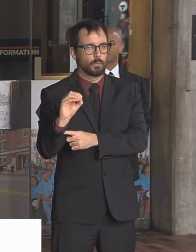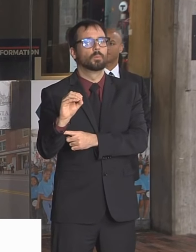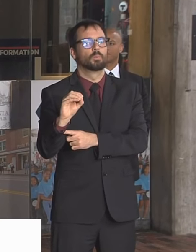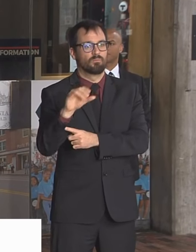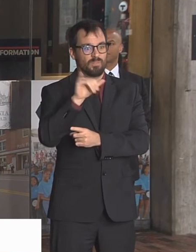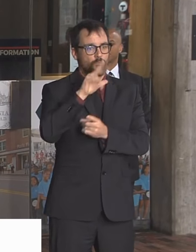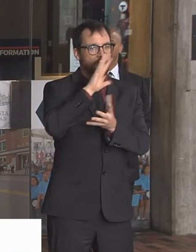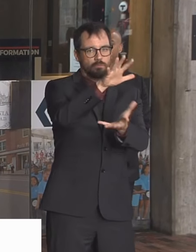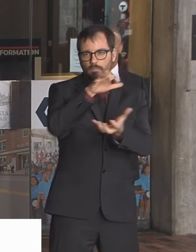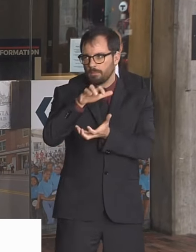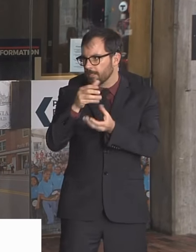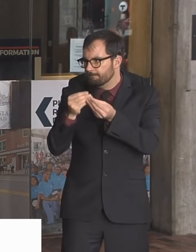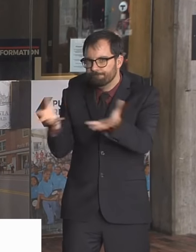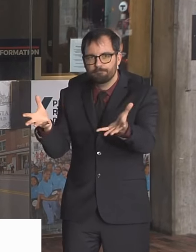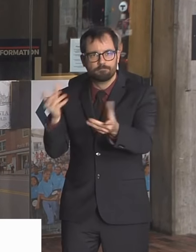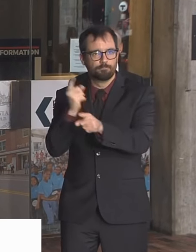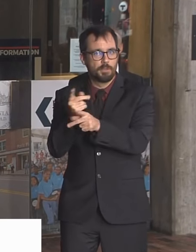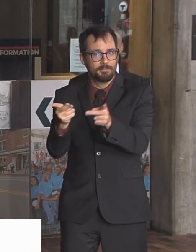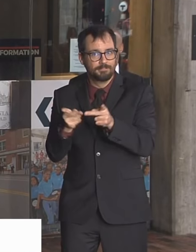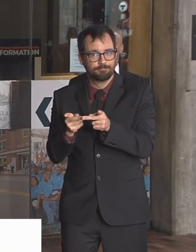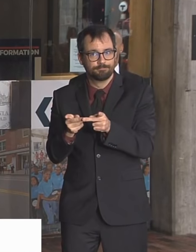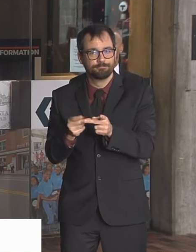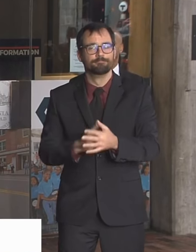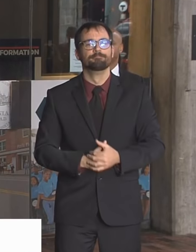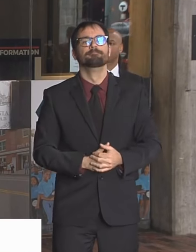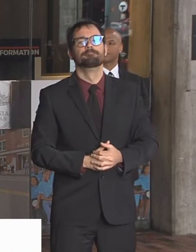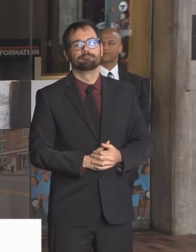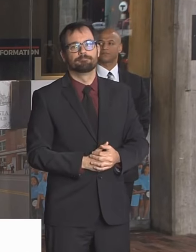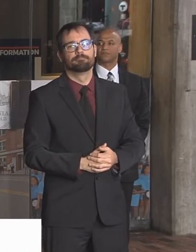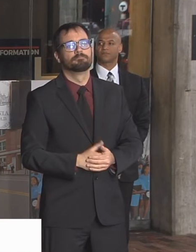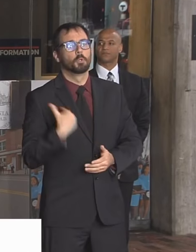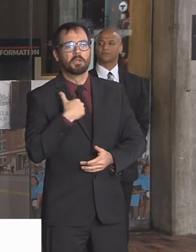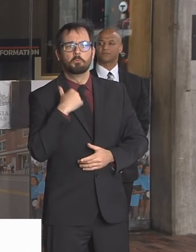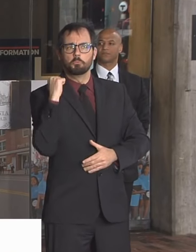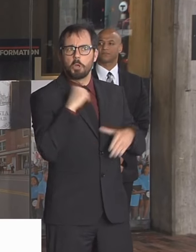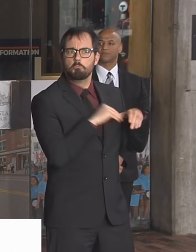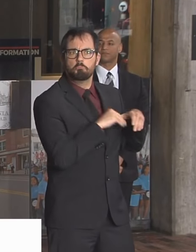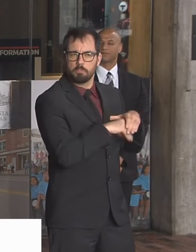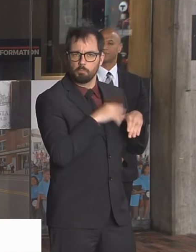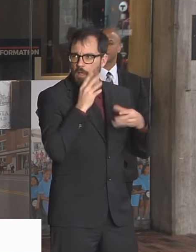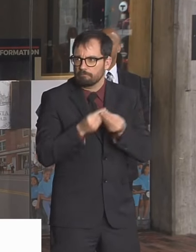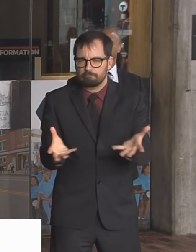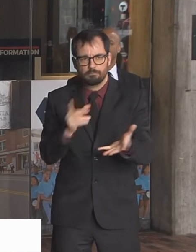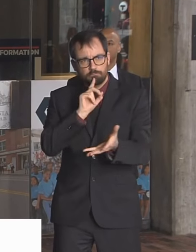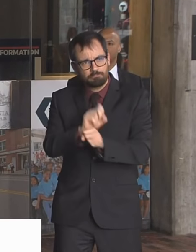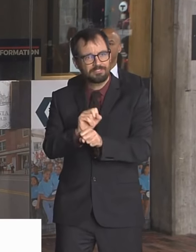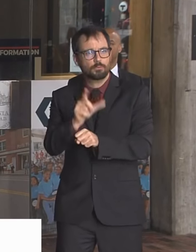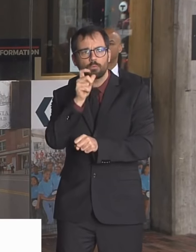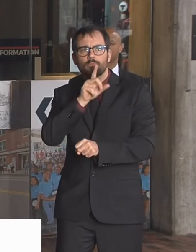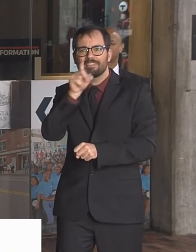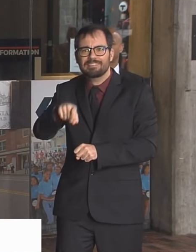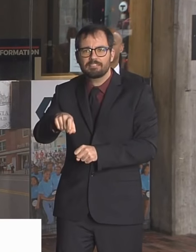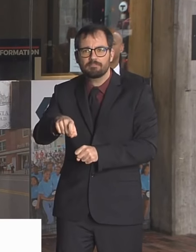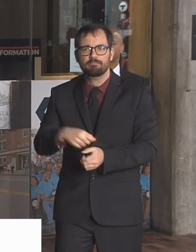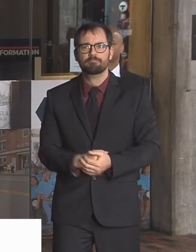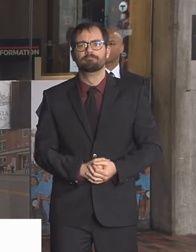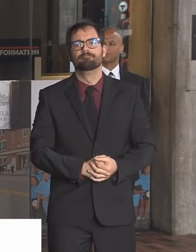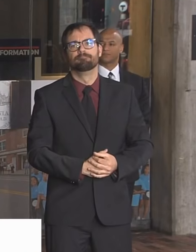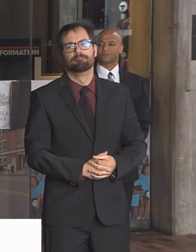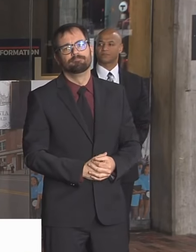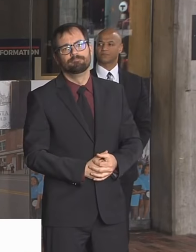hospitals, but to pass along to the state and work across the board so everyone in the Commonwealth and the medical professionals have the equipment that they need.